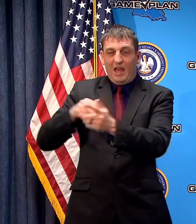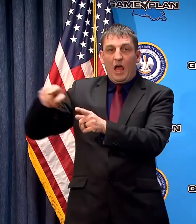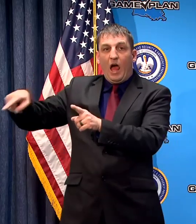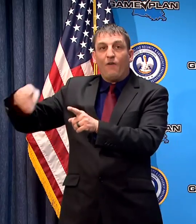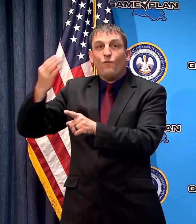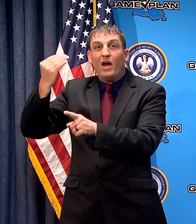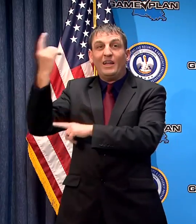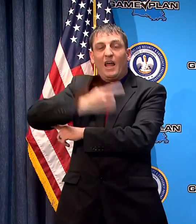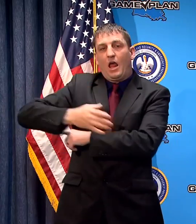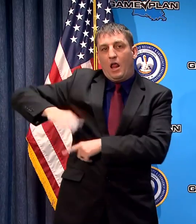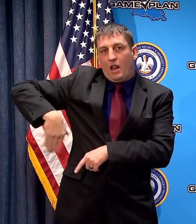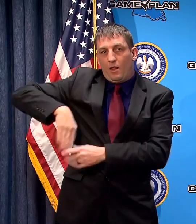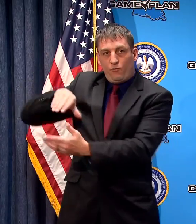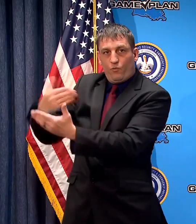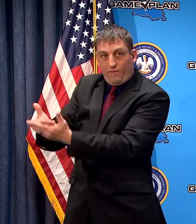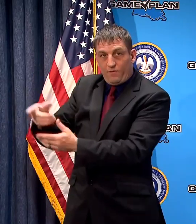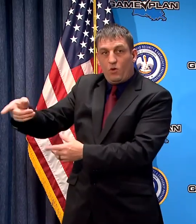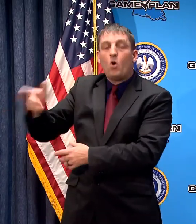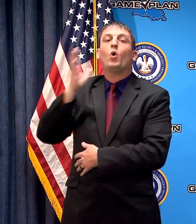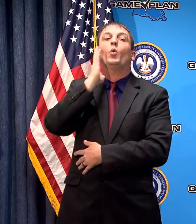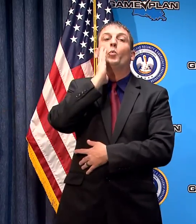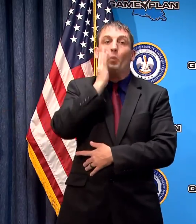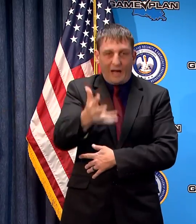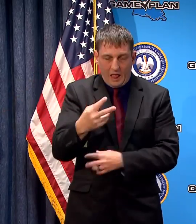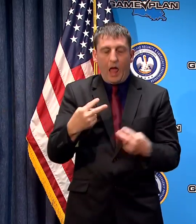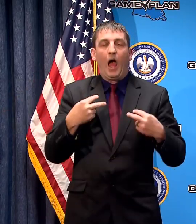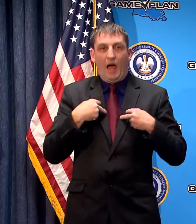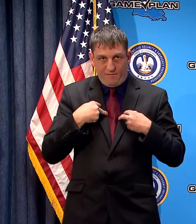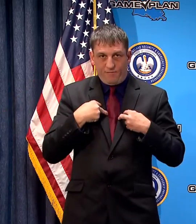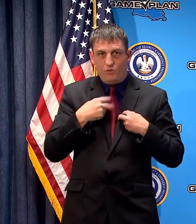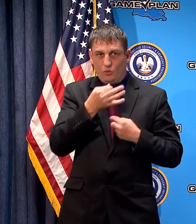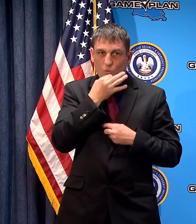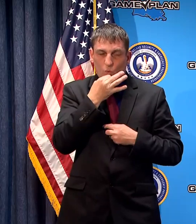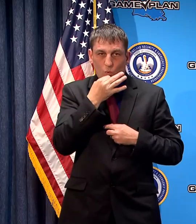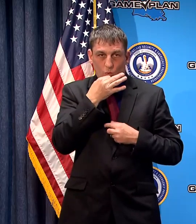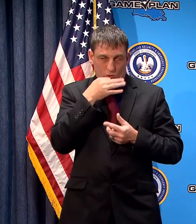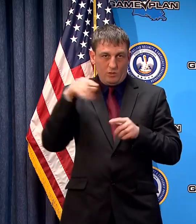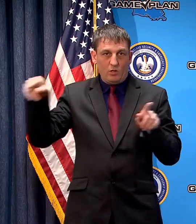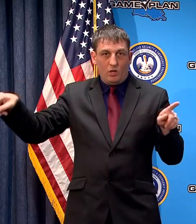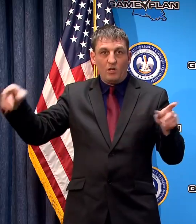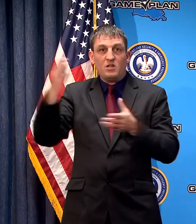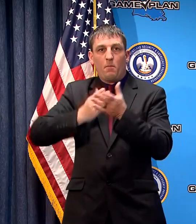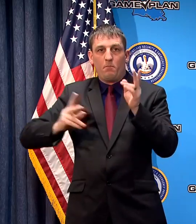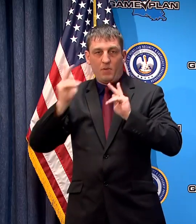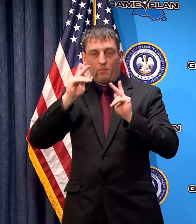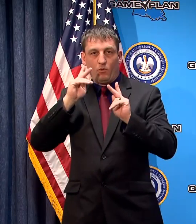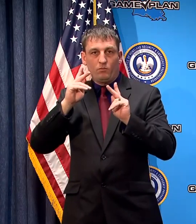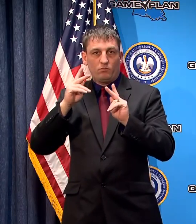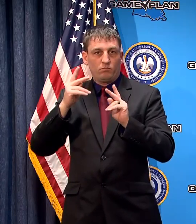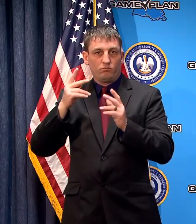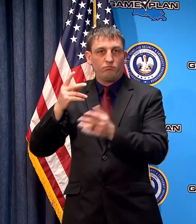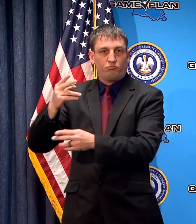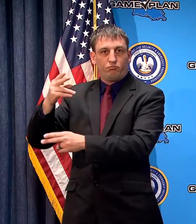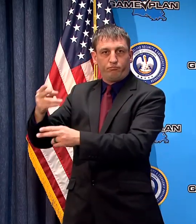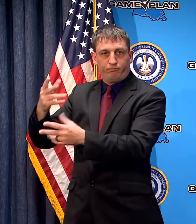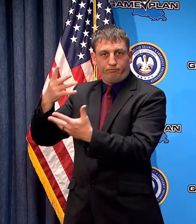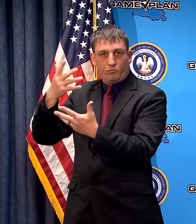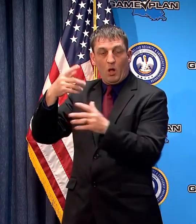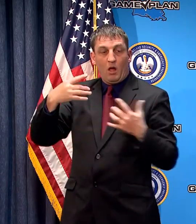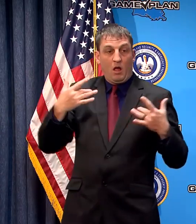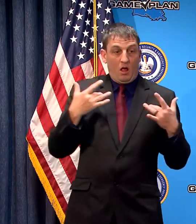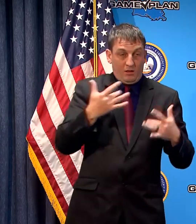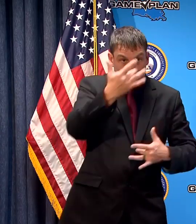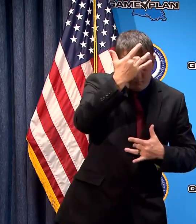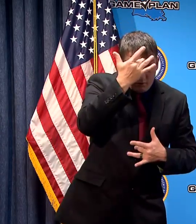I can tell you that we will have soon people who are recovered and we are obviously